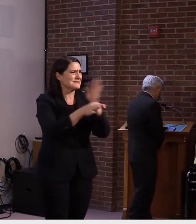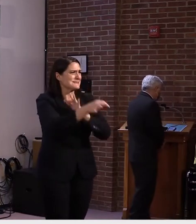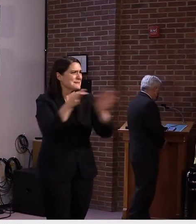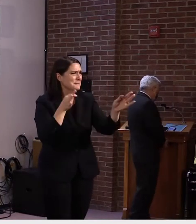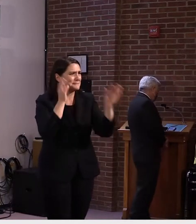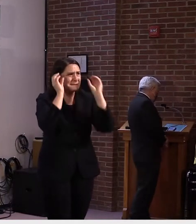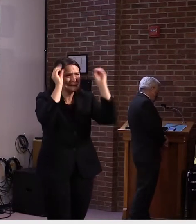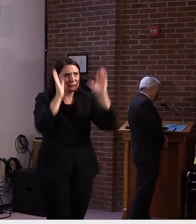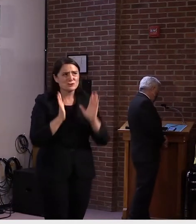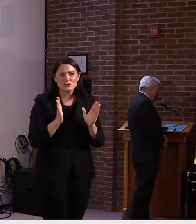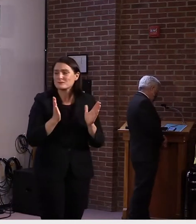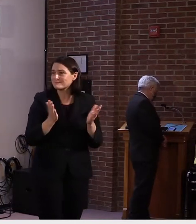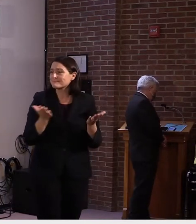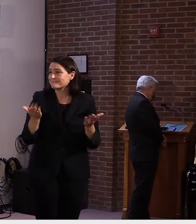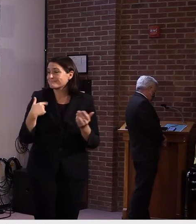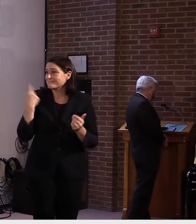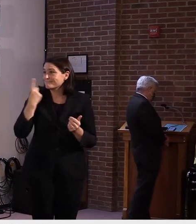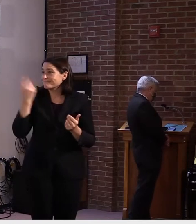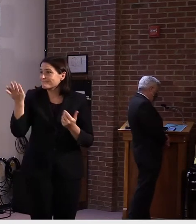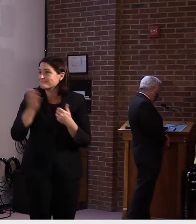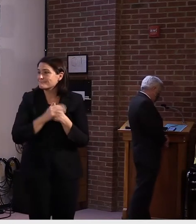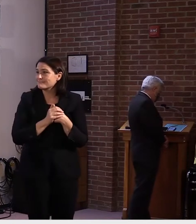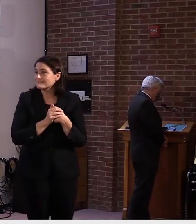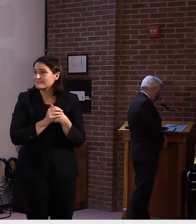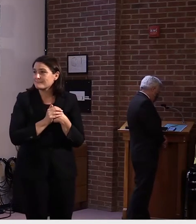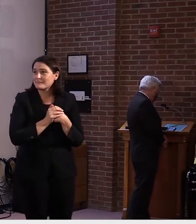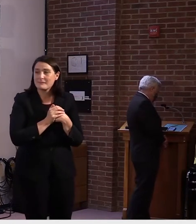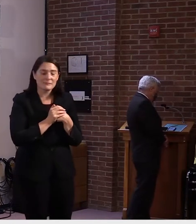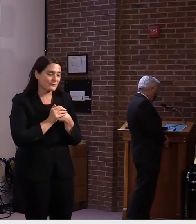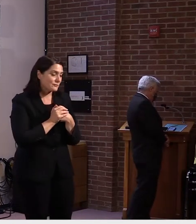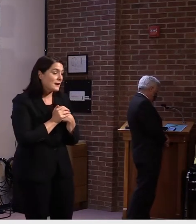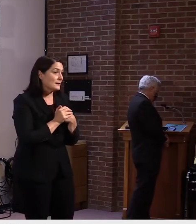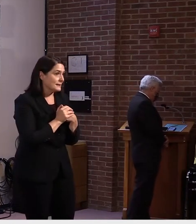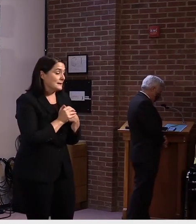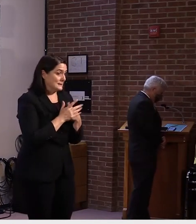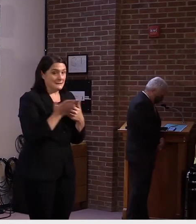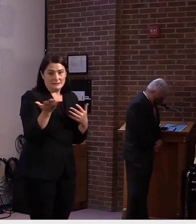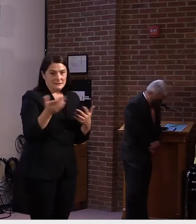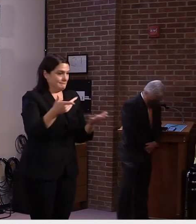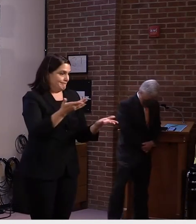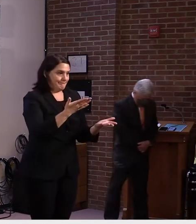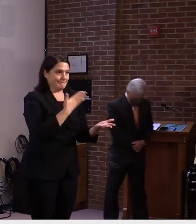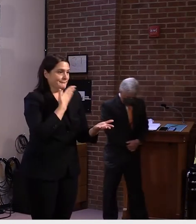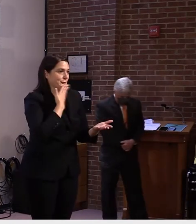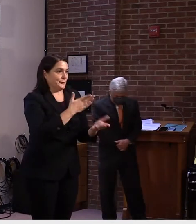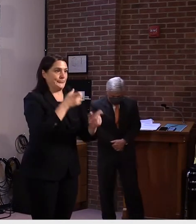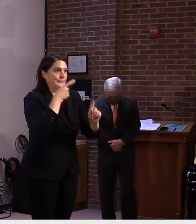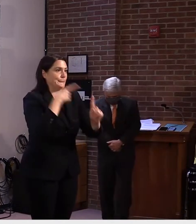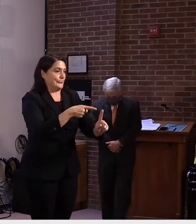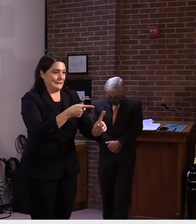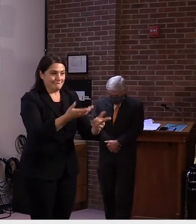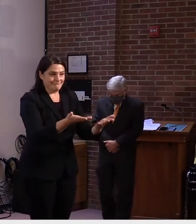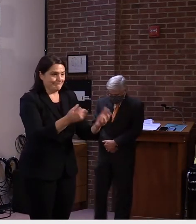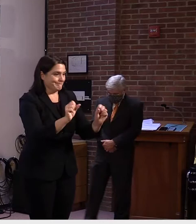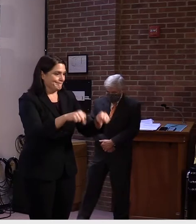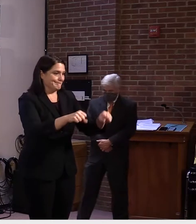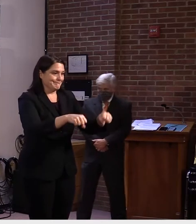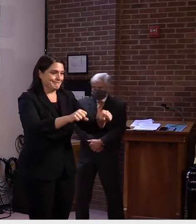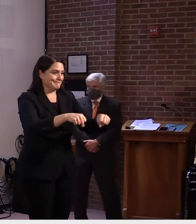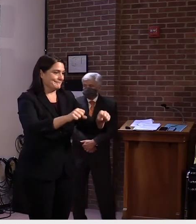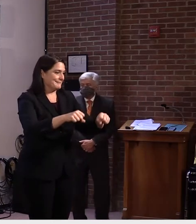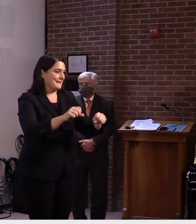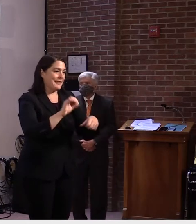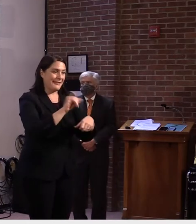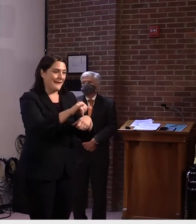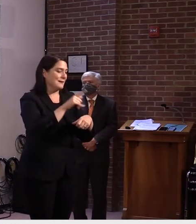willing to help keep school districts running? Yeah, I think these are great points. And it just once again underscores, um, you know, some of the